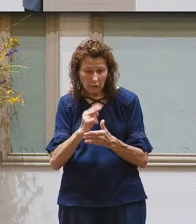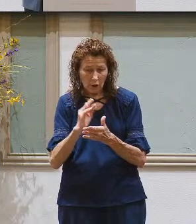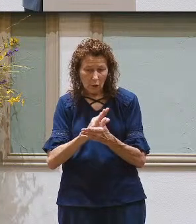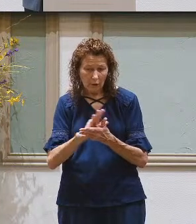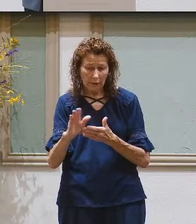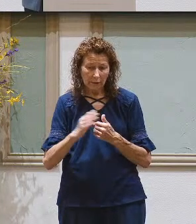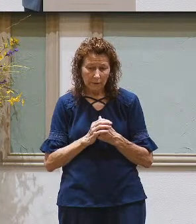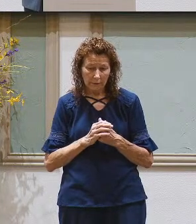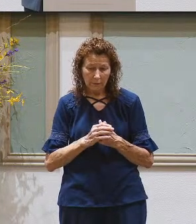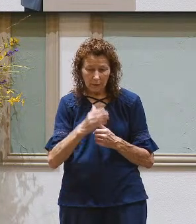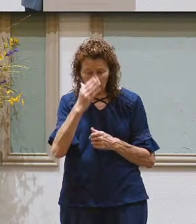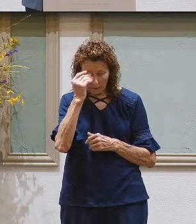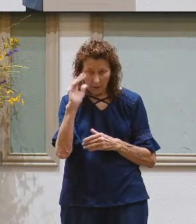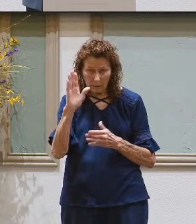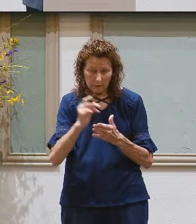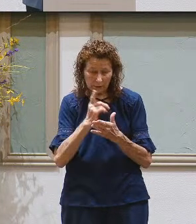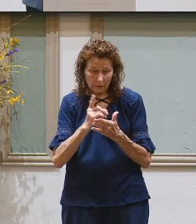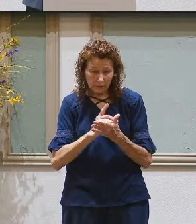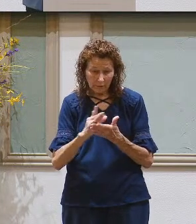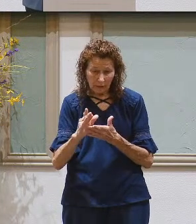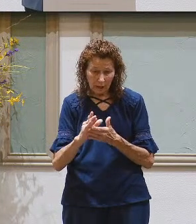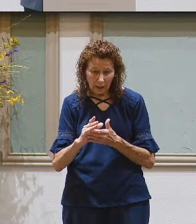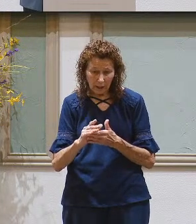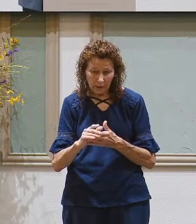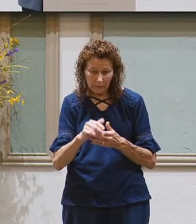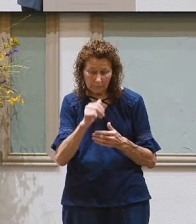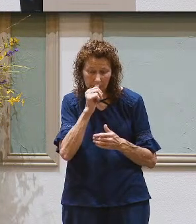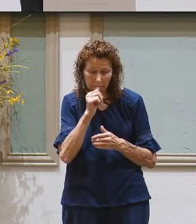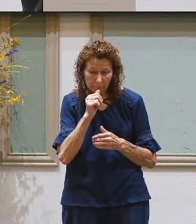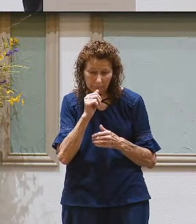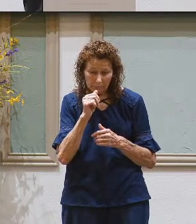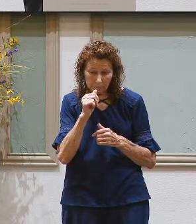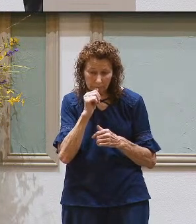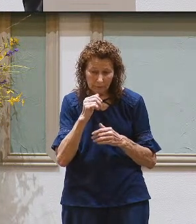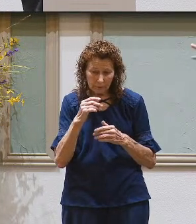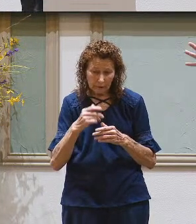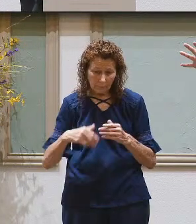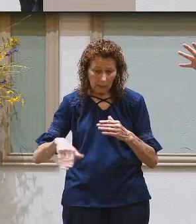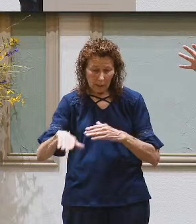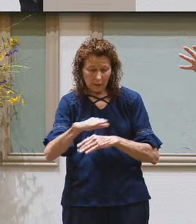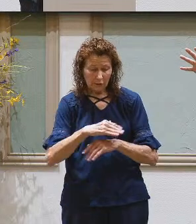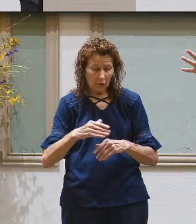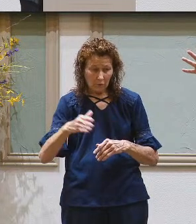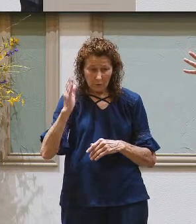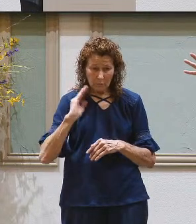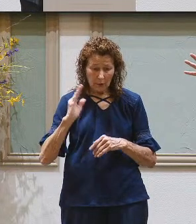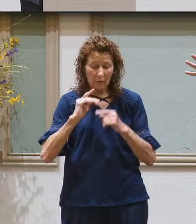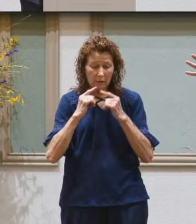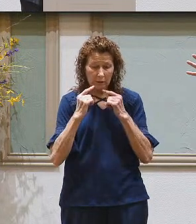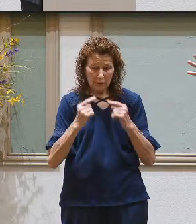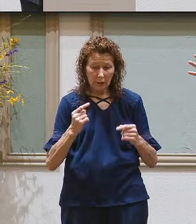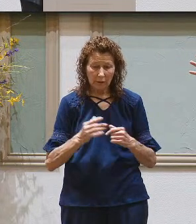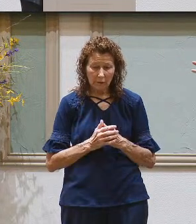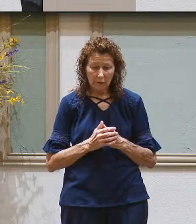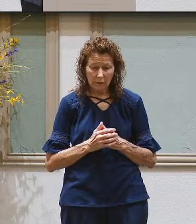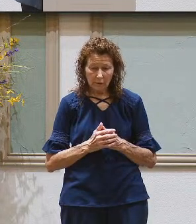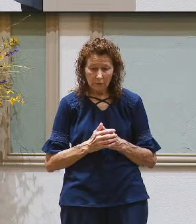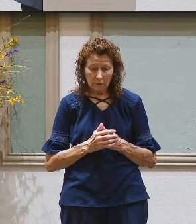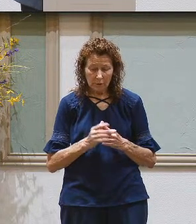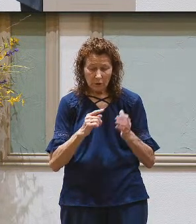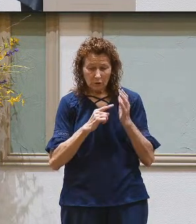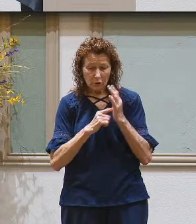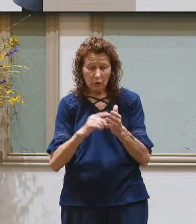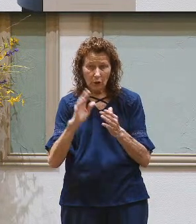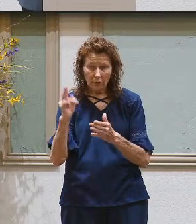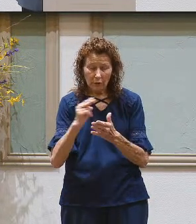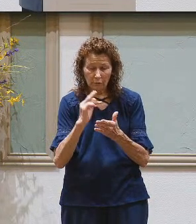because in his divine forbearance he had passed over the former sins. It was to